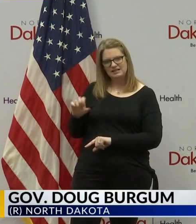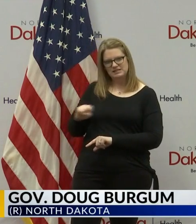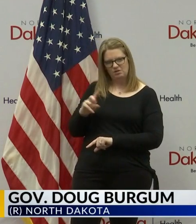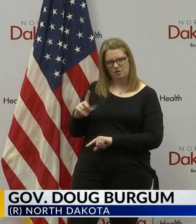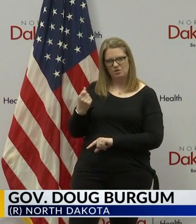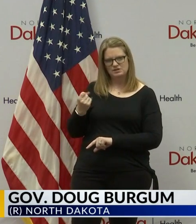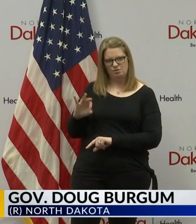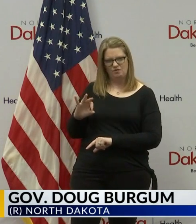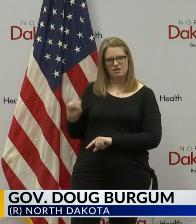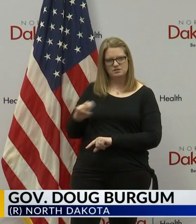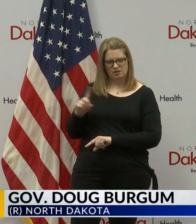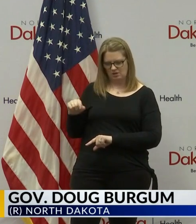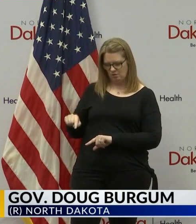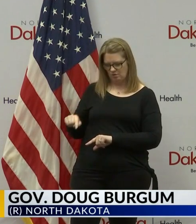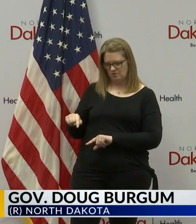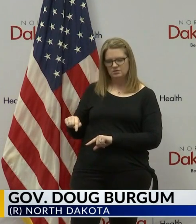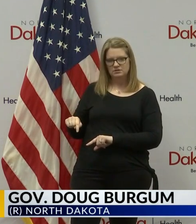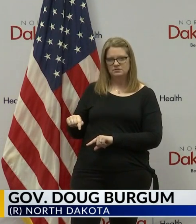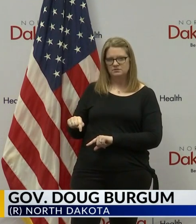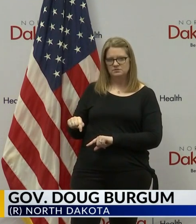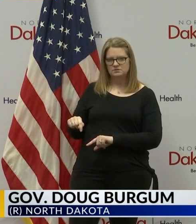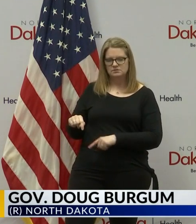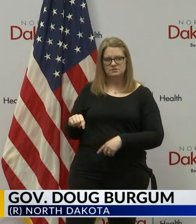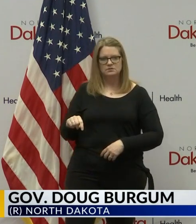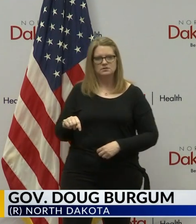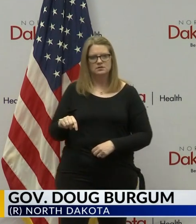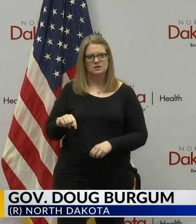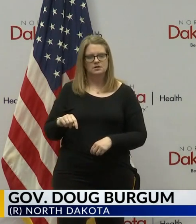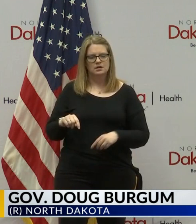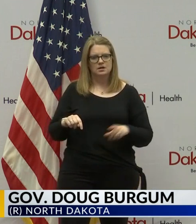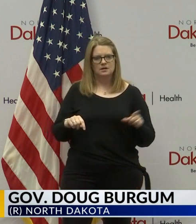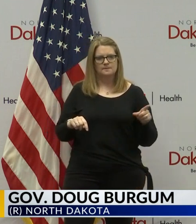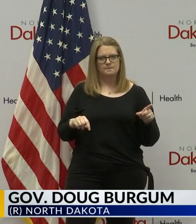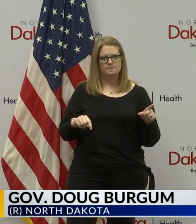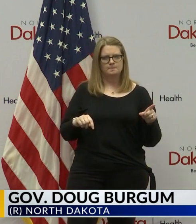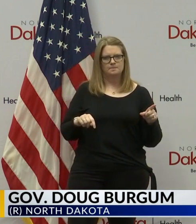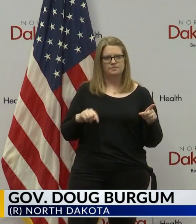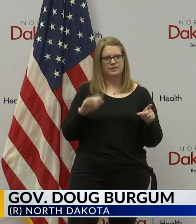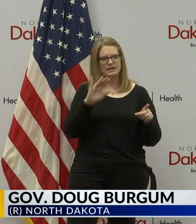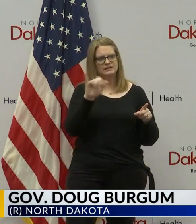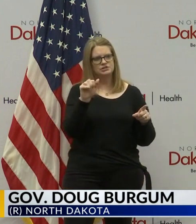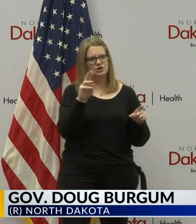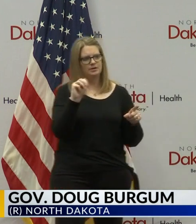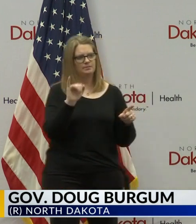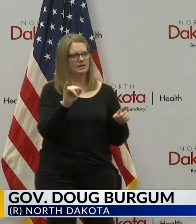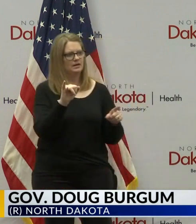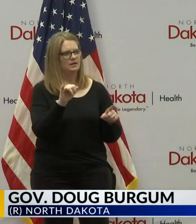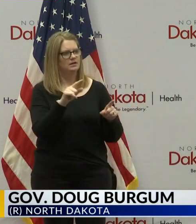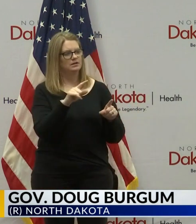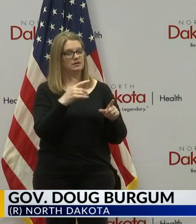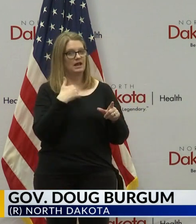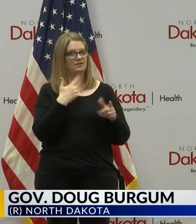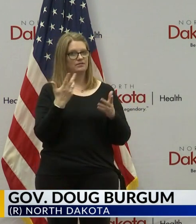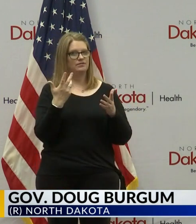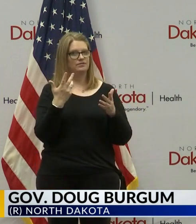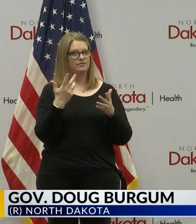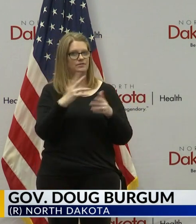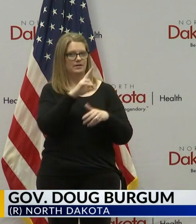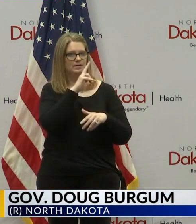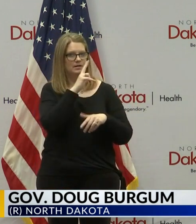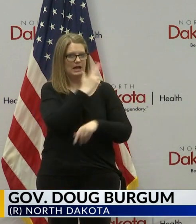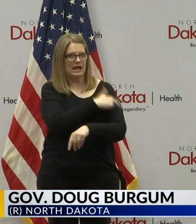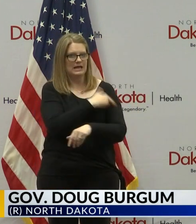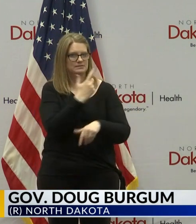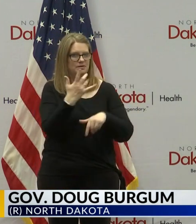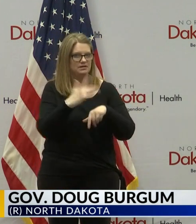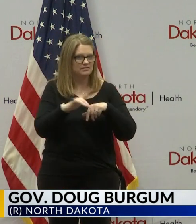plant ratios. And again, Jeremy, on your question, do we have enough capacity? The other reason why we built the